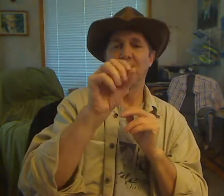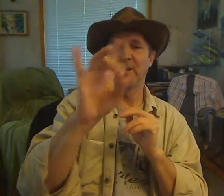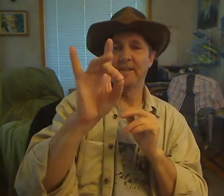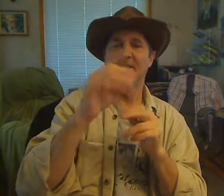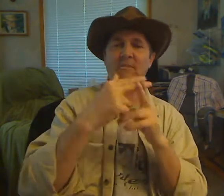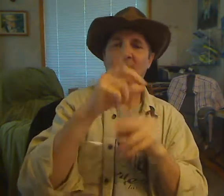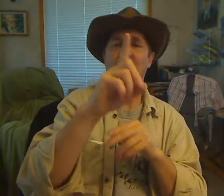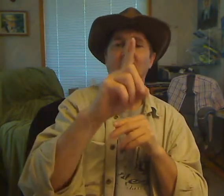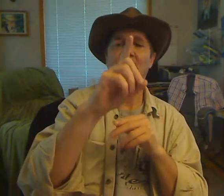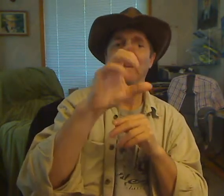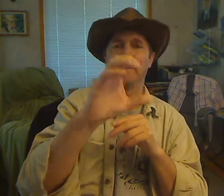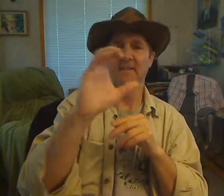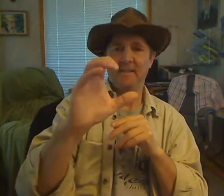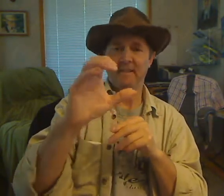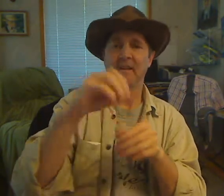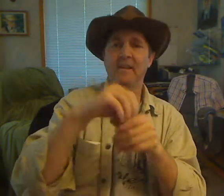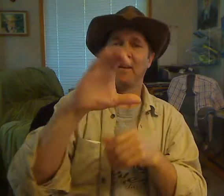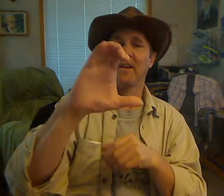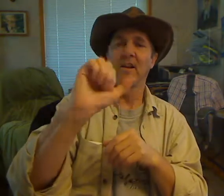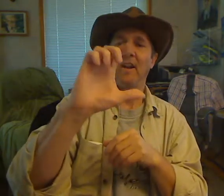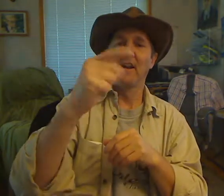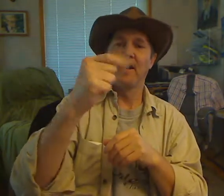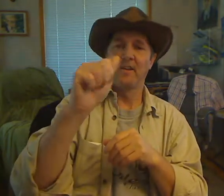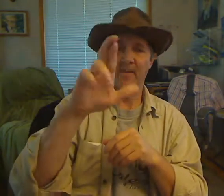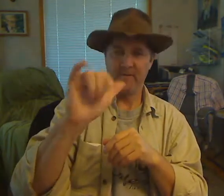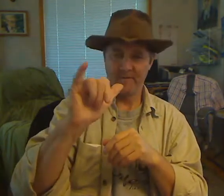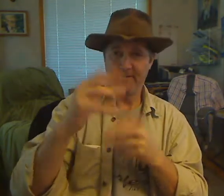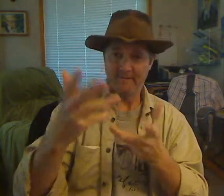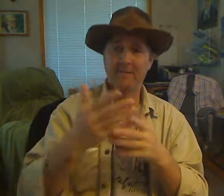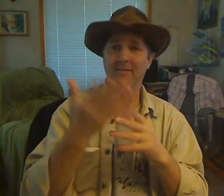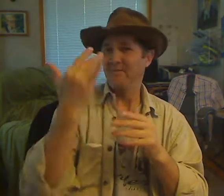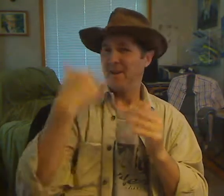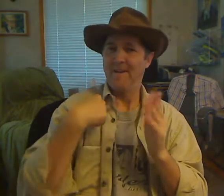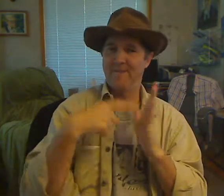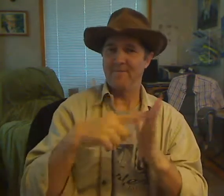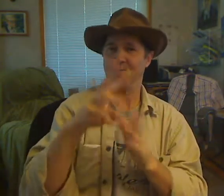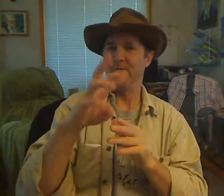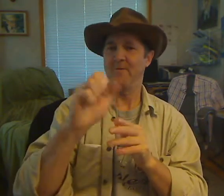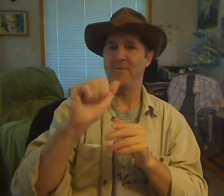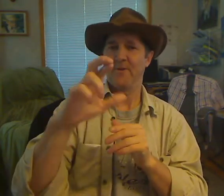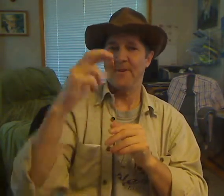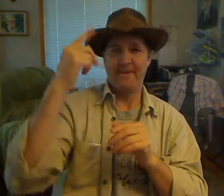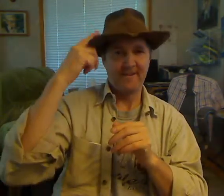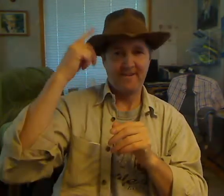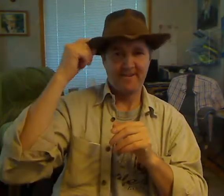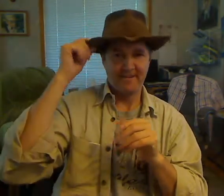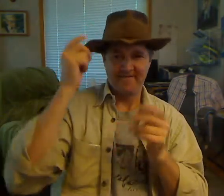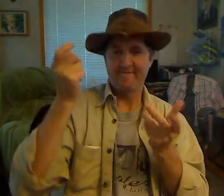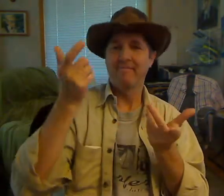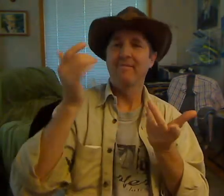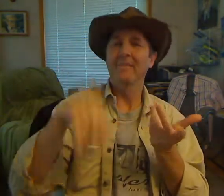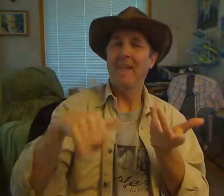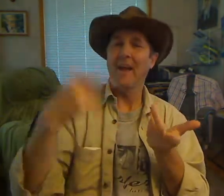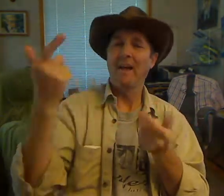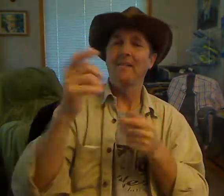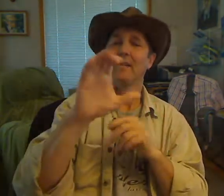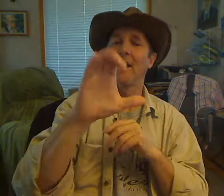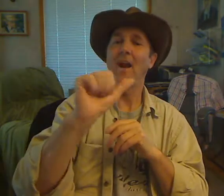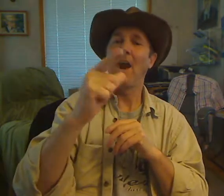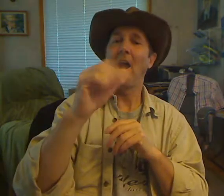roughly around $27,000. Direct Buy allows us to do the thing that we wouldn't be able to do because we'd